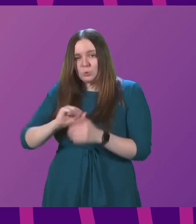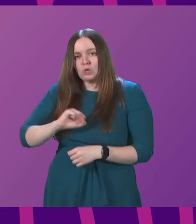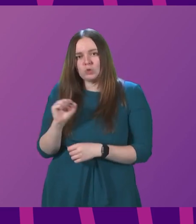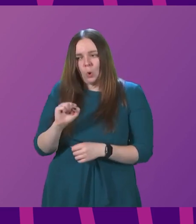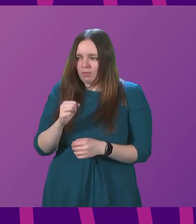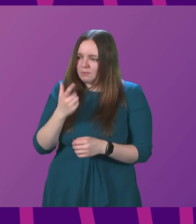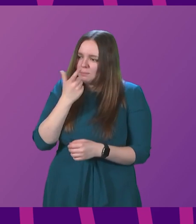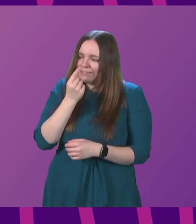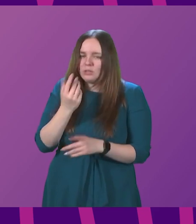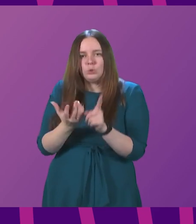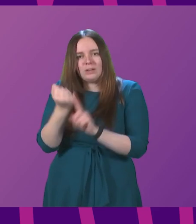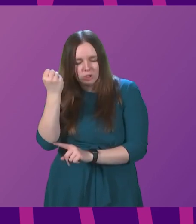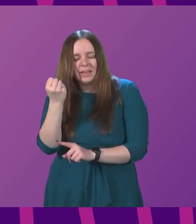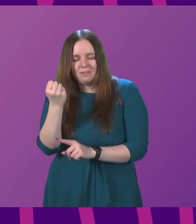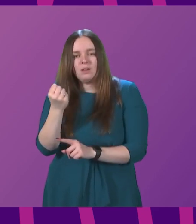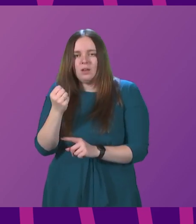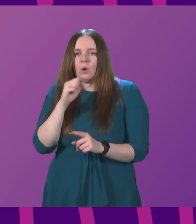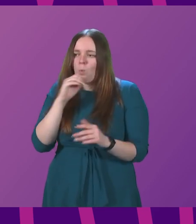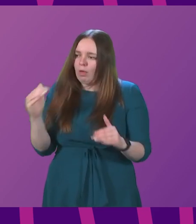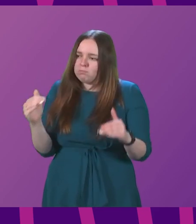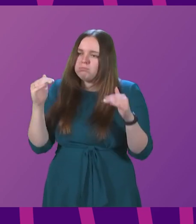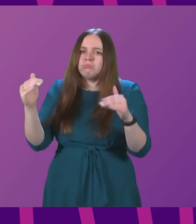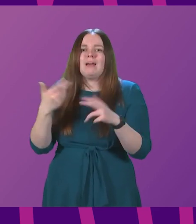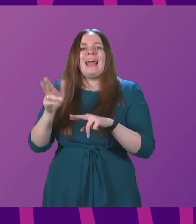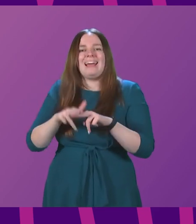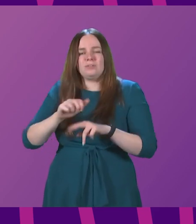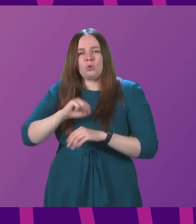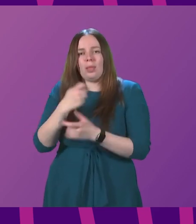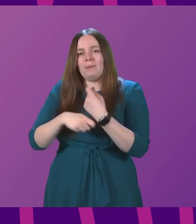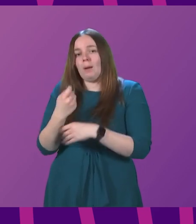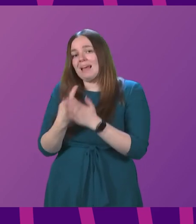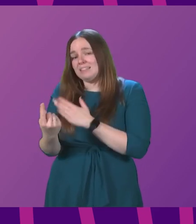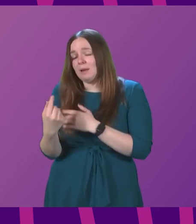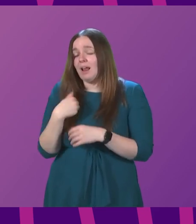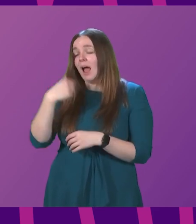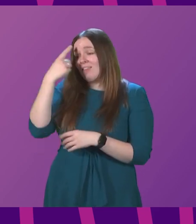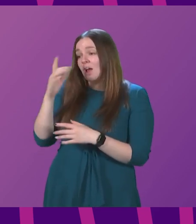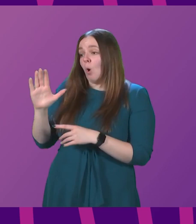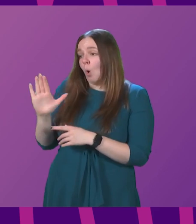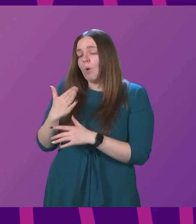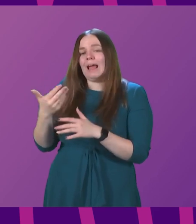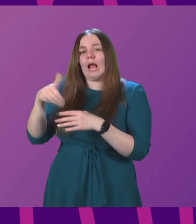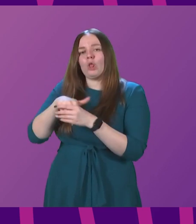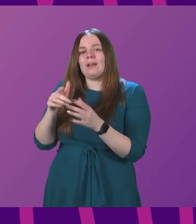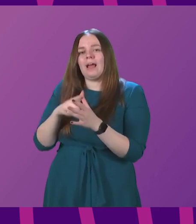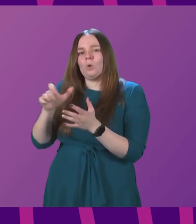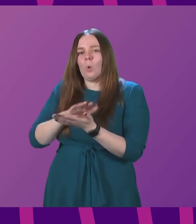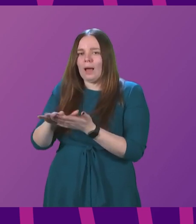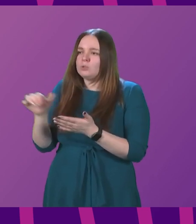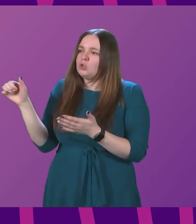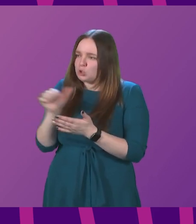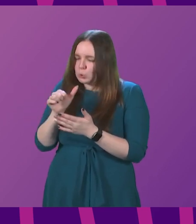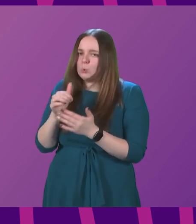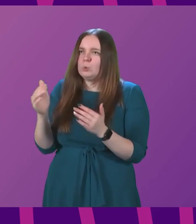its potential will be enhanced by Scotland becoming independent. I think everybody, including Alec Cole-Hamilton, should perhaps lift their eyes and their ambition.